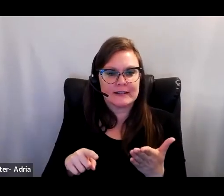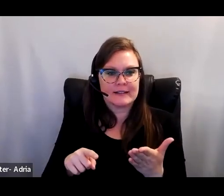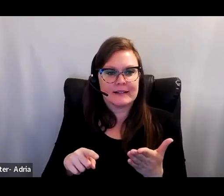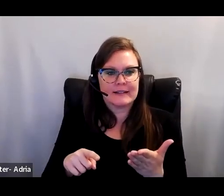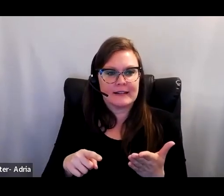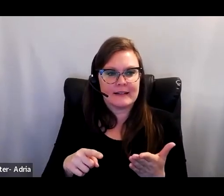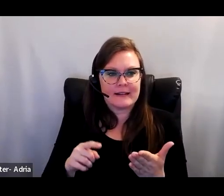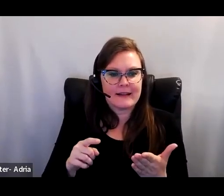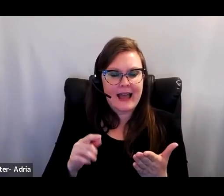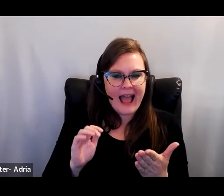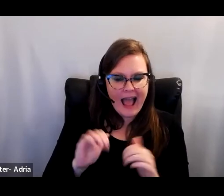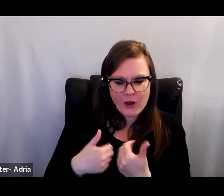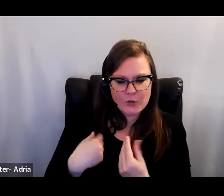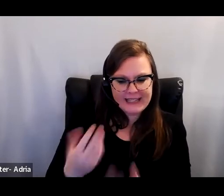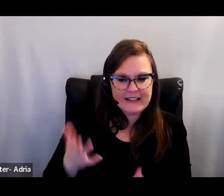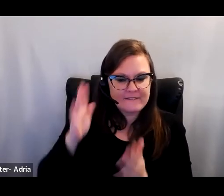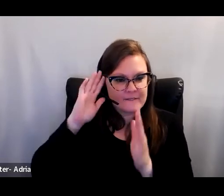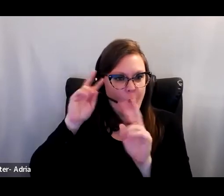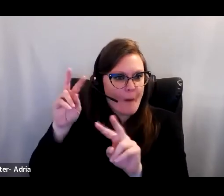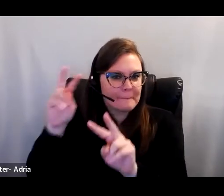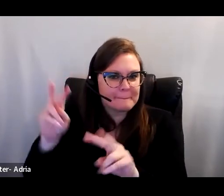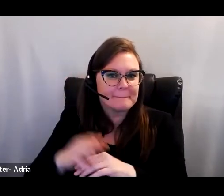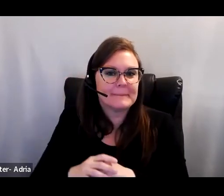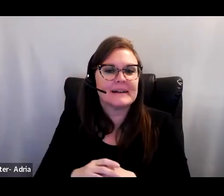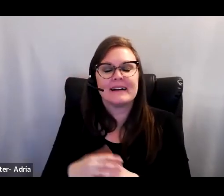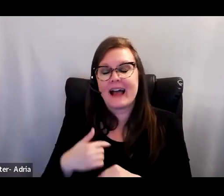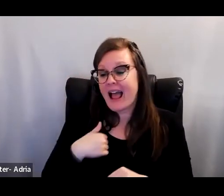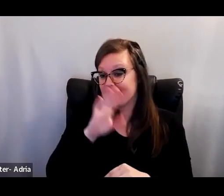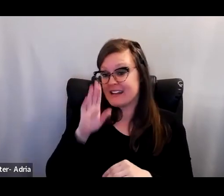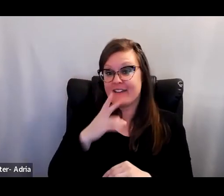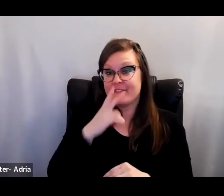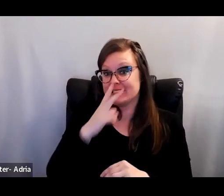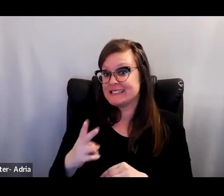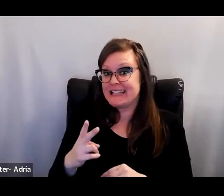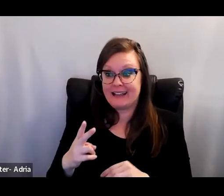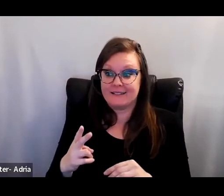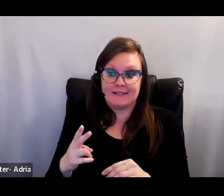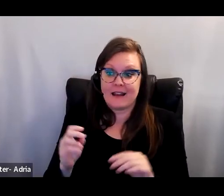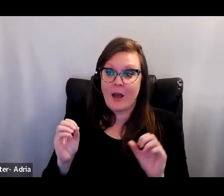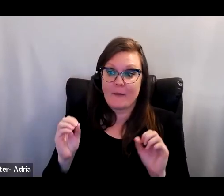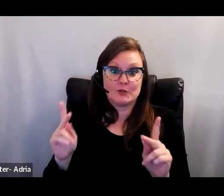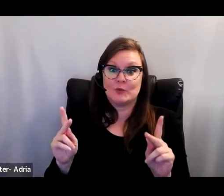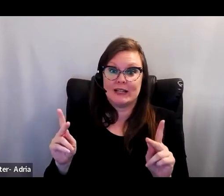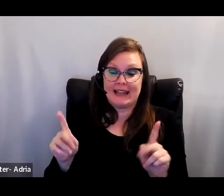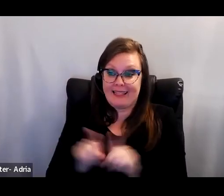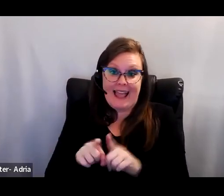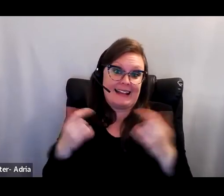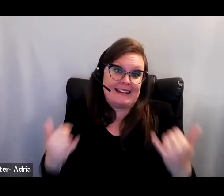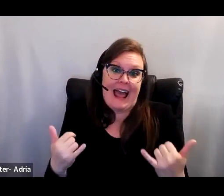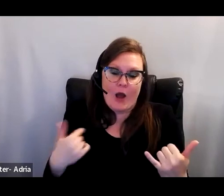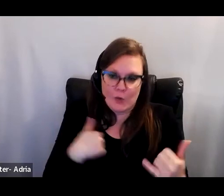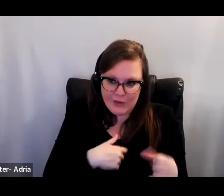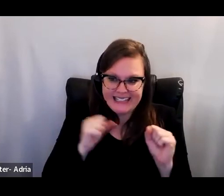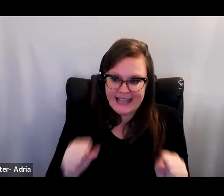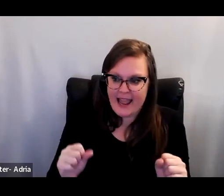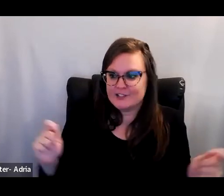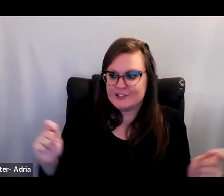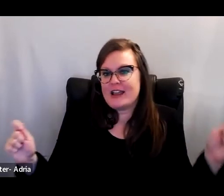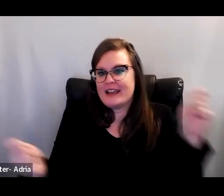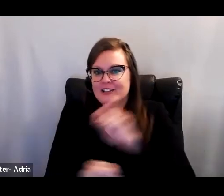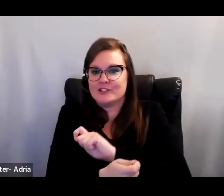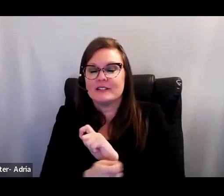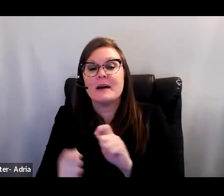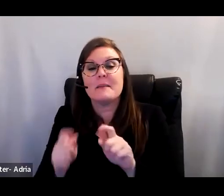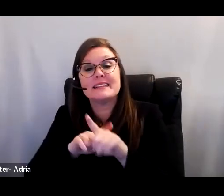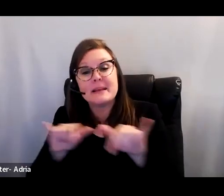moment to root our struggle and hope as I've never seen an opening like we have now to do things differently. At the same time, we're in a fragile moment